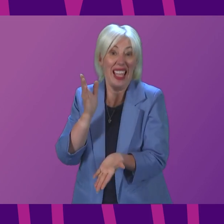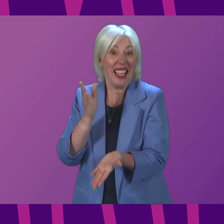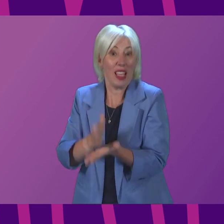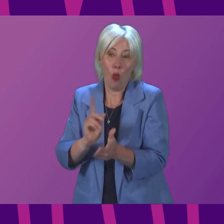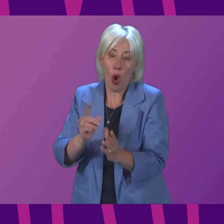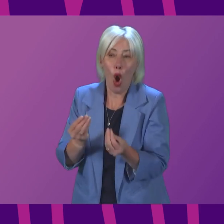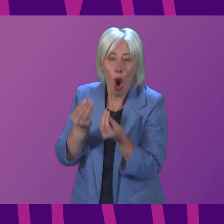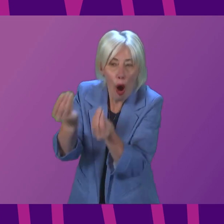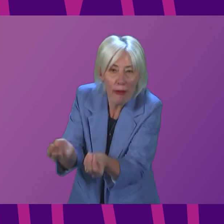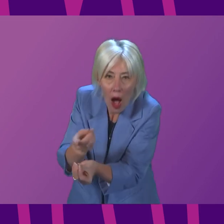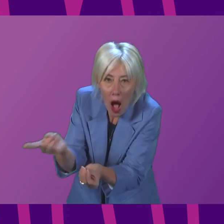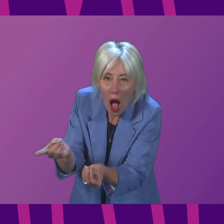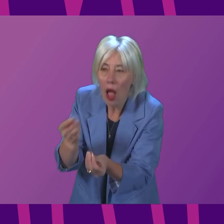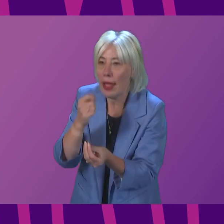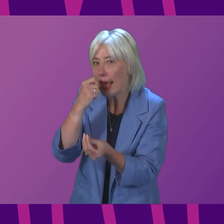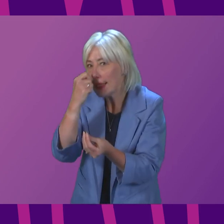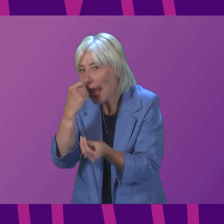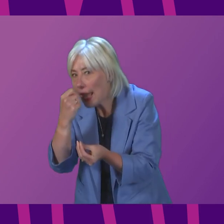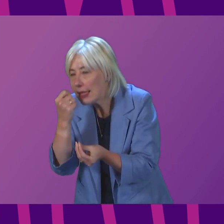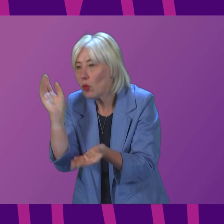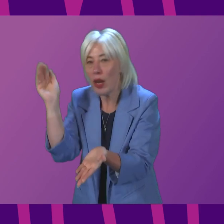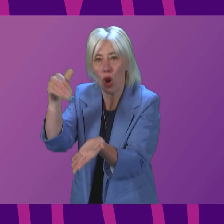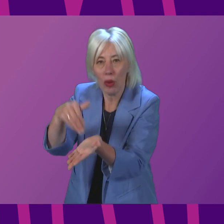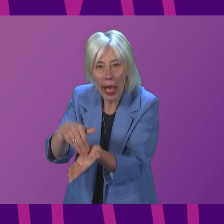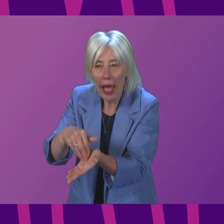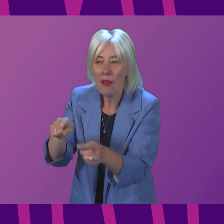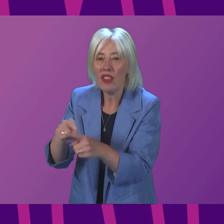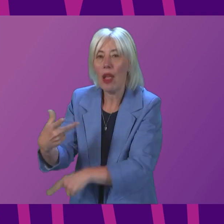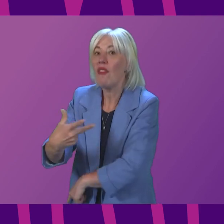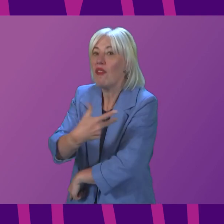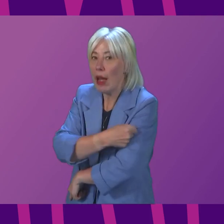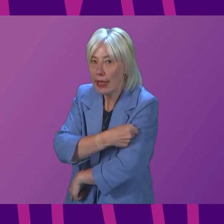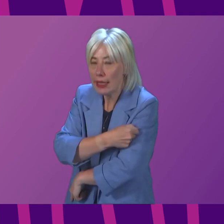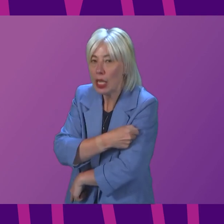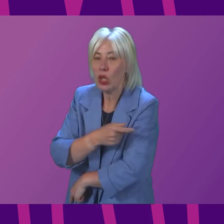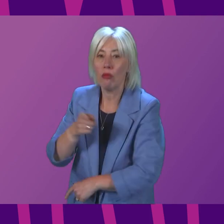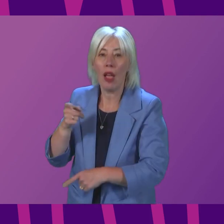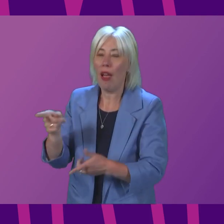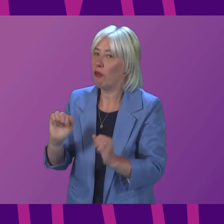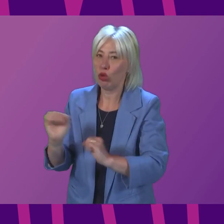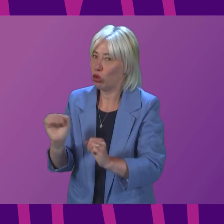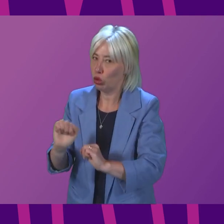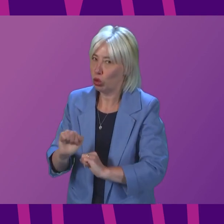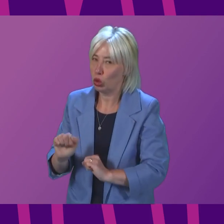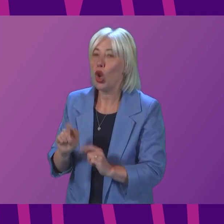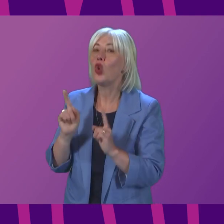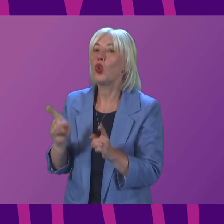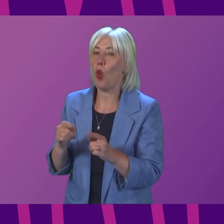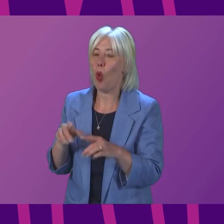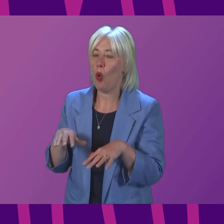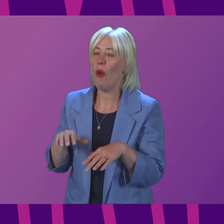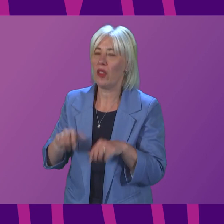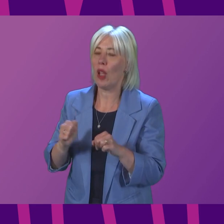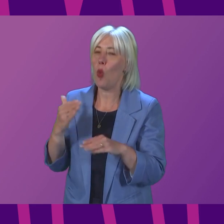offer, both in terms of testing when people arrive and also vaccination if people are not already vaccinated. So that work is underway